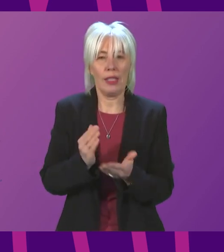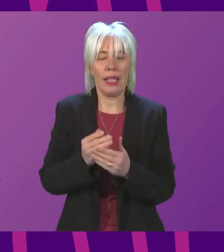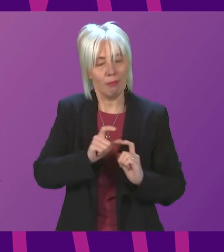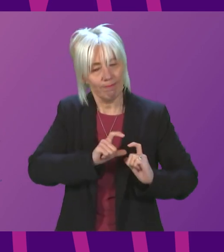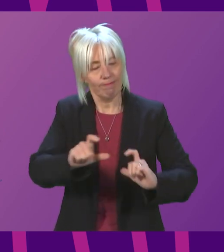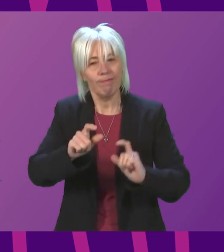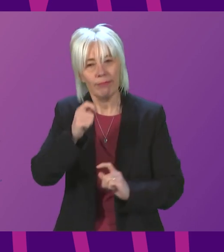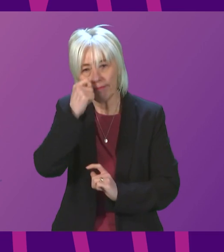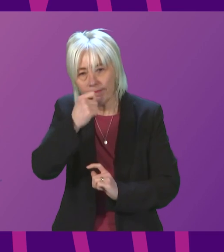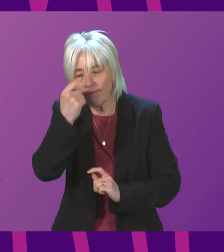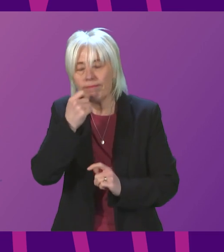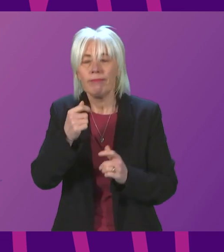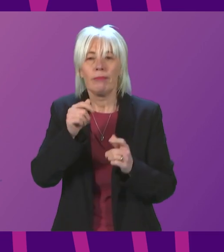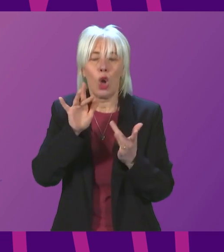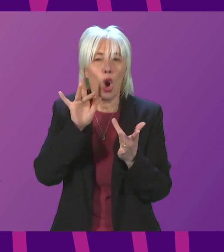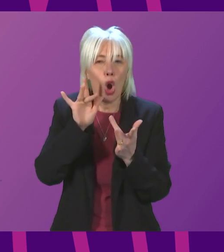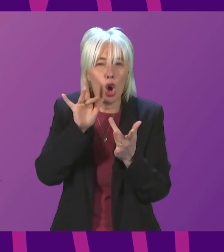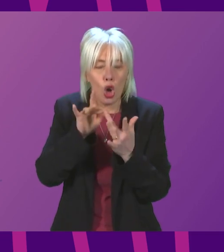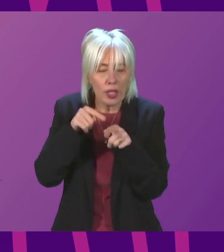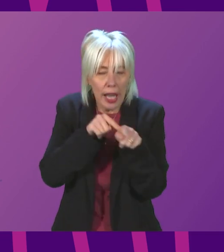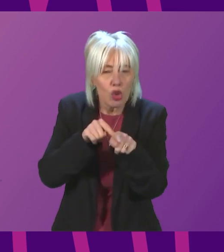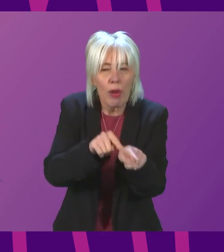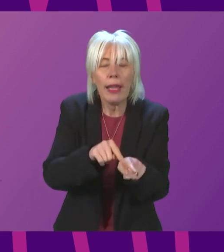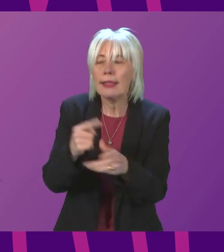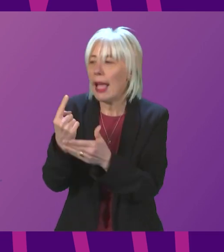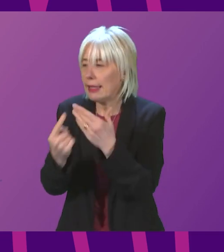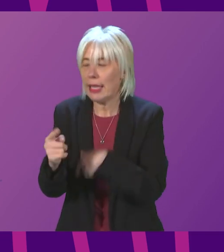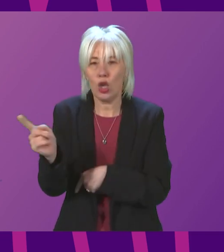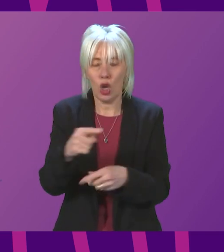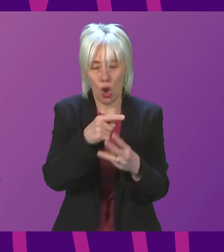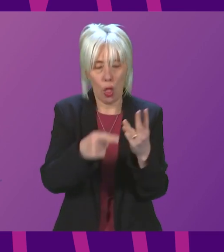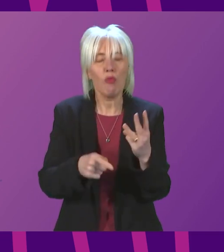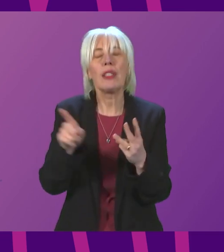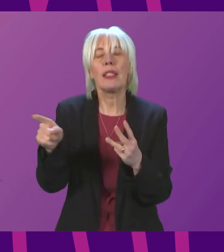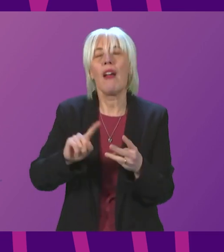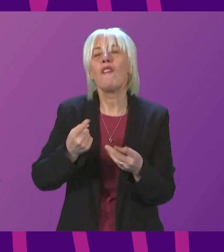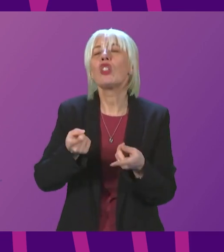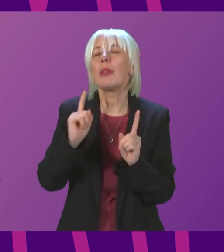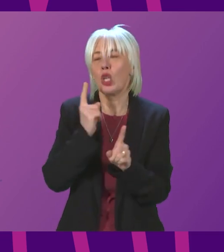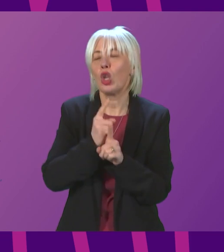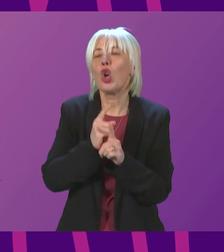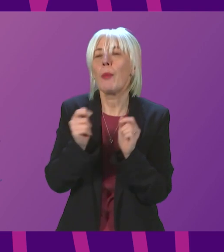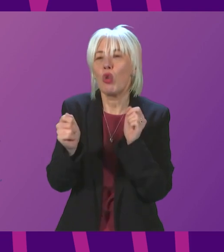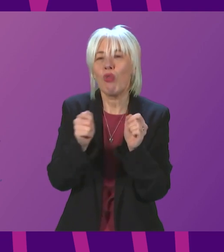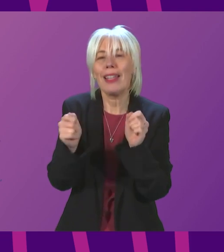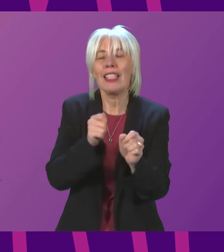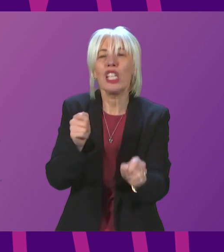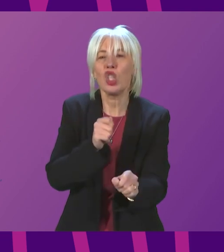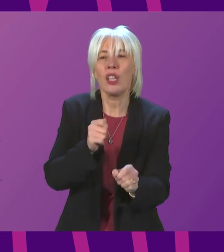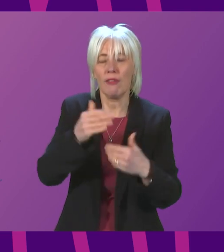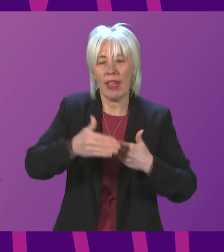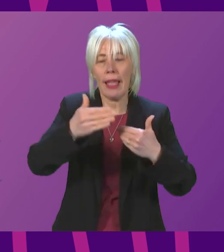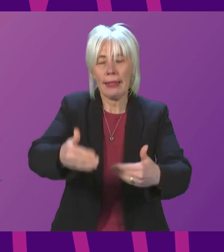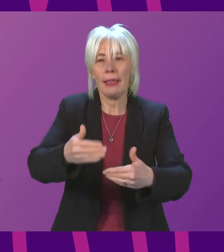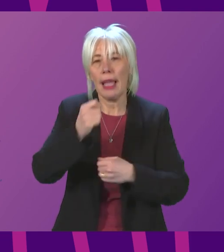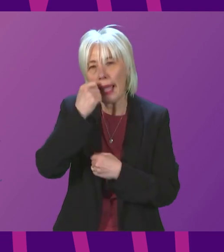testing, contact tracing, and isolation. The First Minister talks about transition phase, in which testing will remain free of charge.